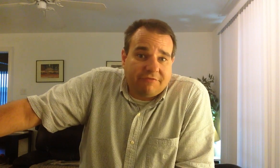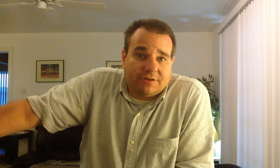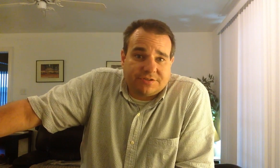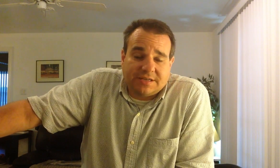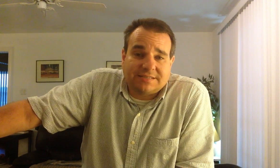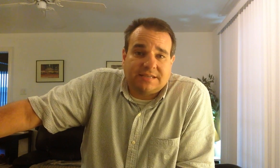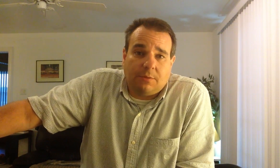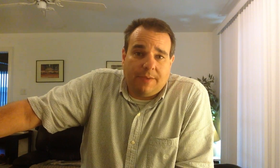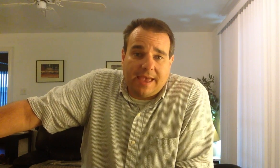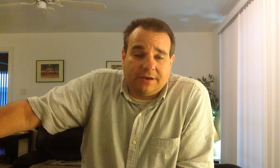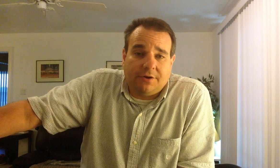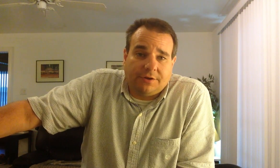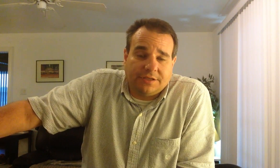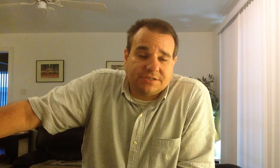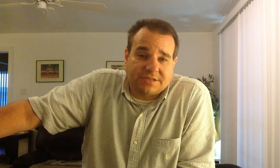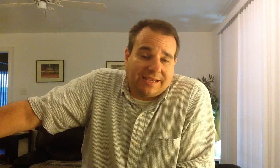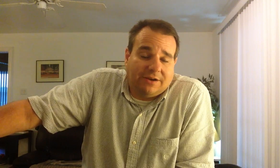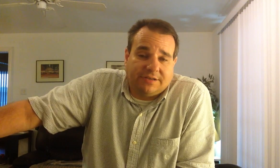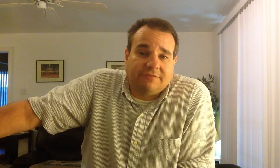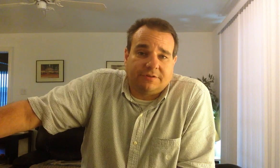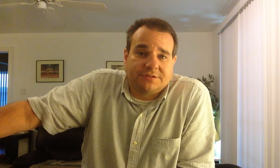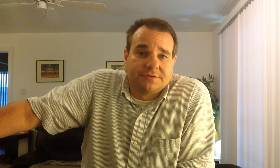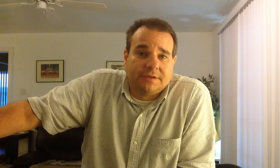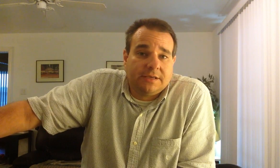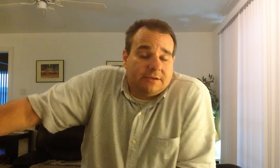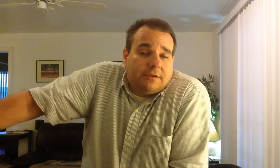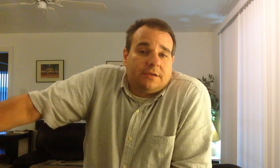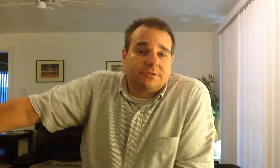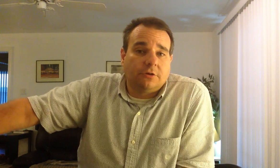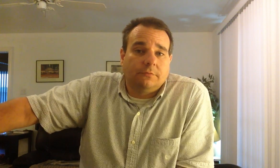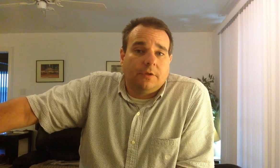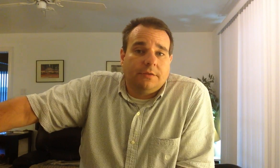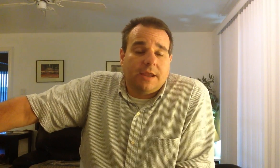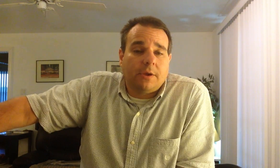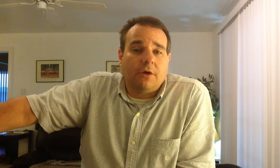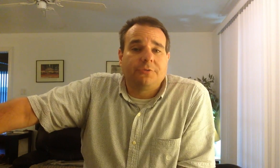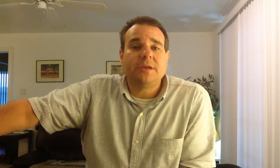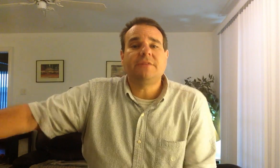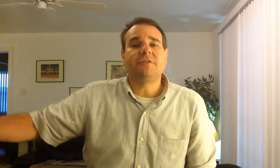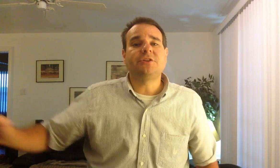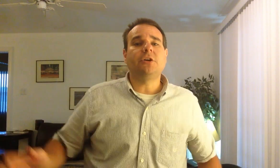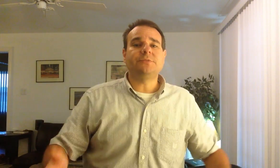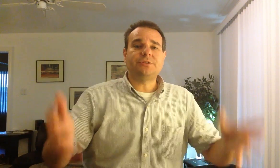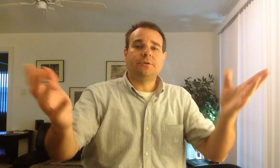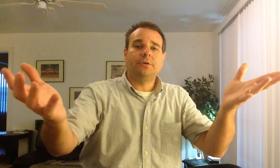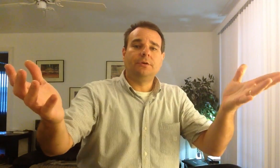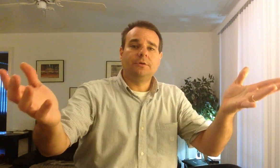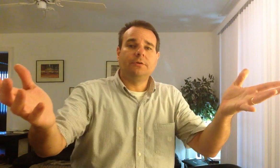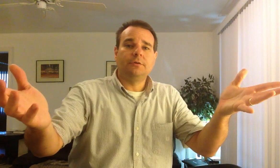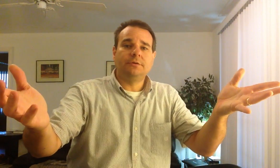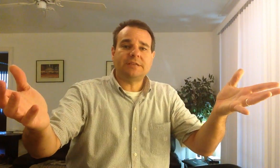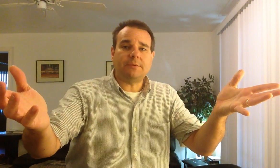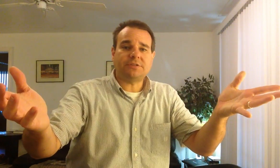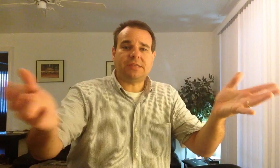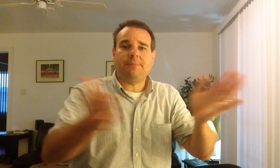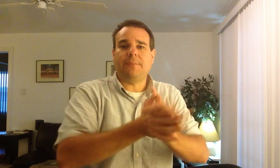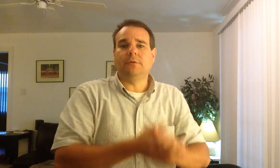difference it doesn't sound bad at all it's just I hear a difference. So there we go three different terms tell me what you think people